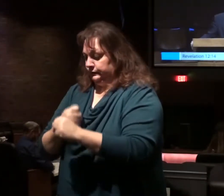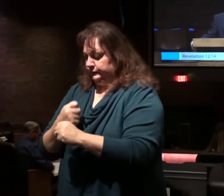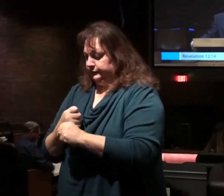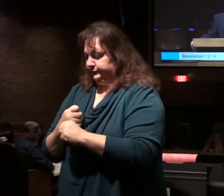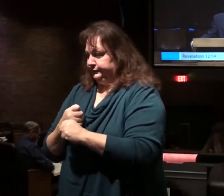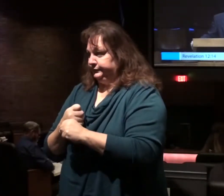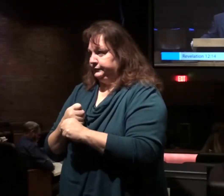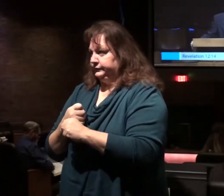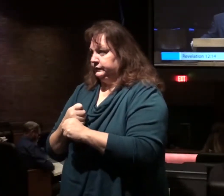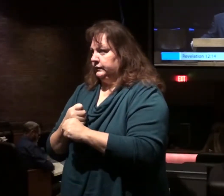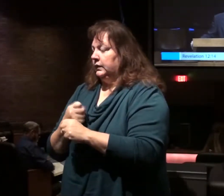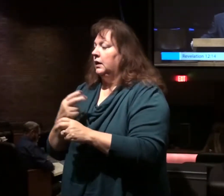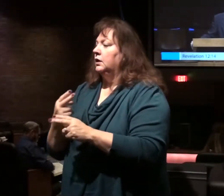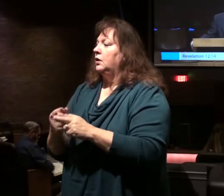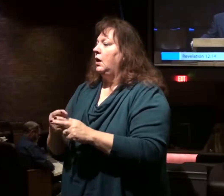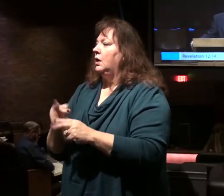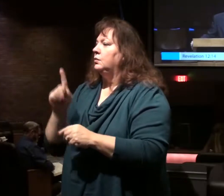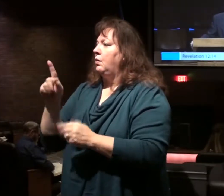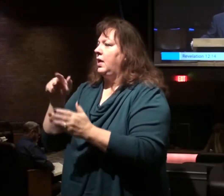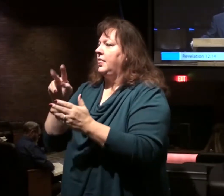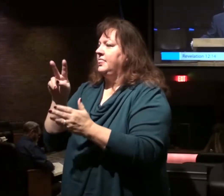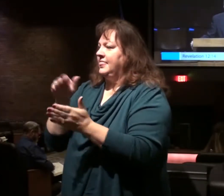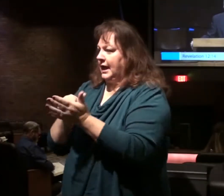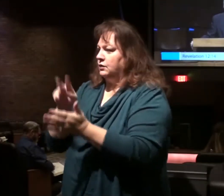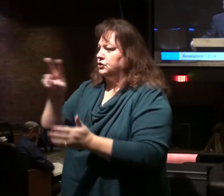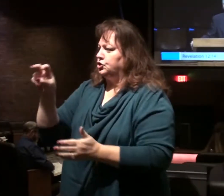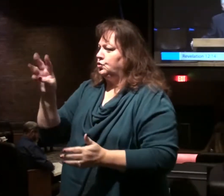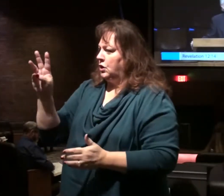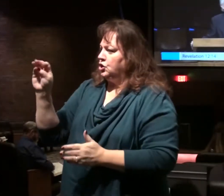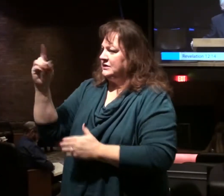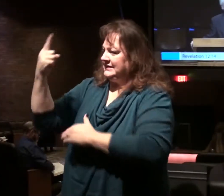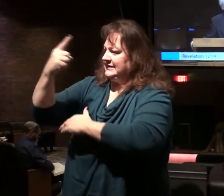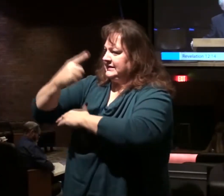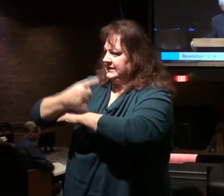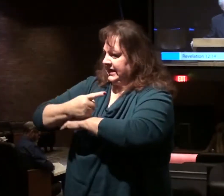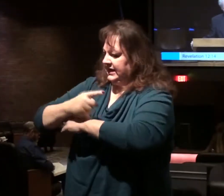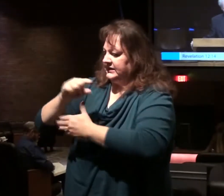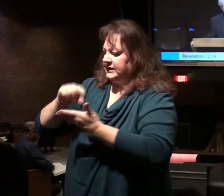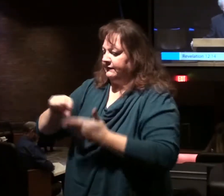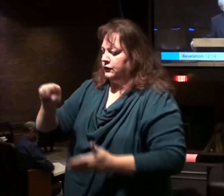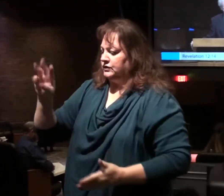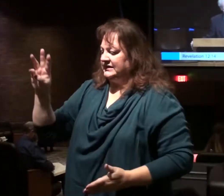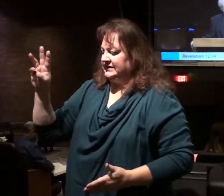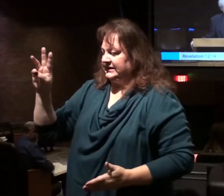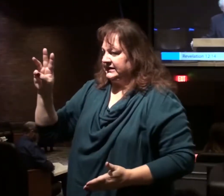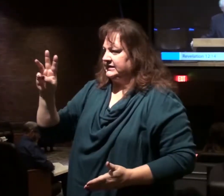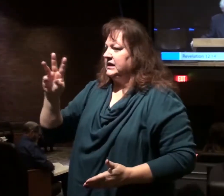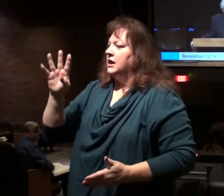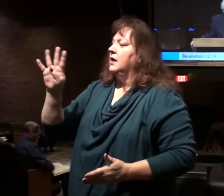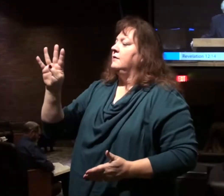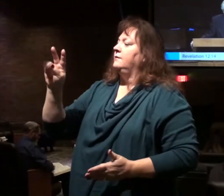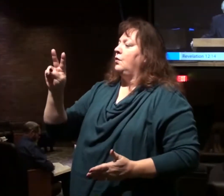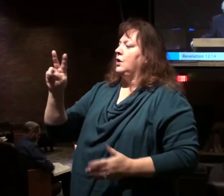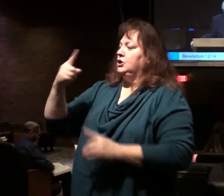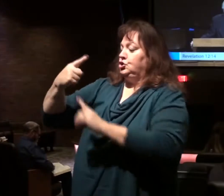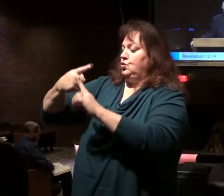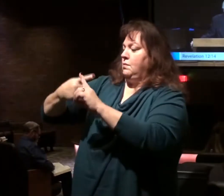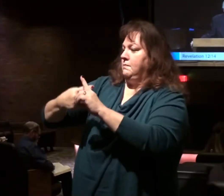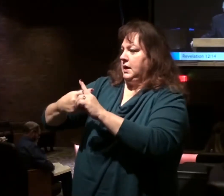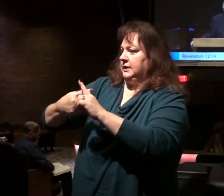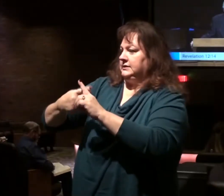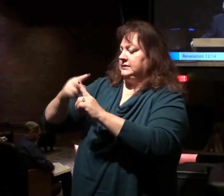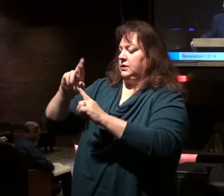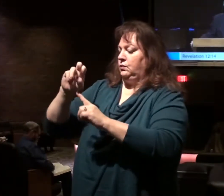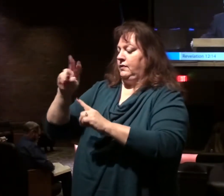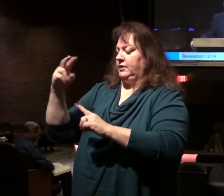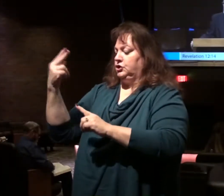Called 1260 days in verse 6 of chapter 12. Called 42 months in chapter